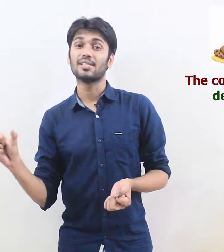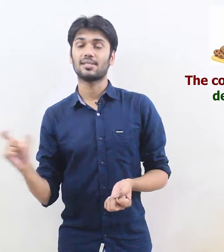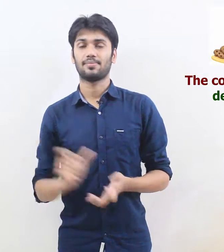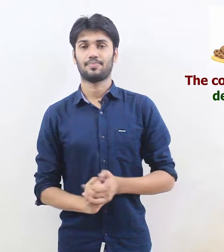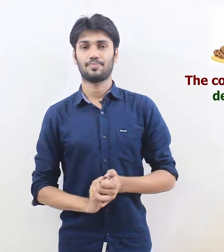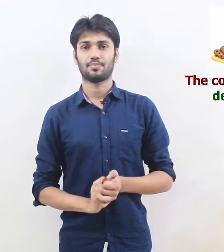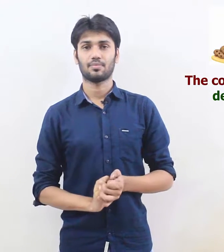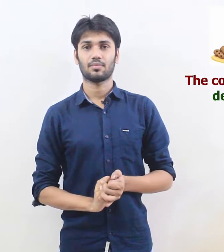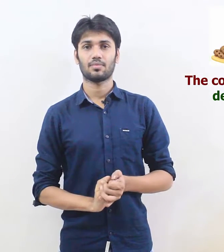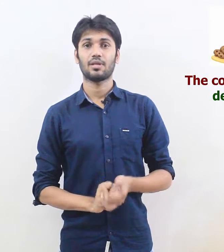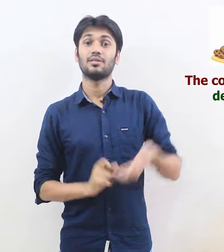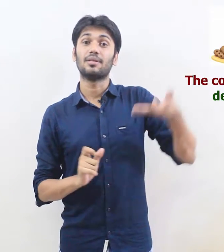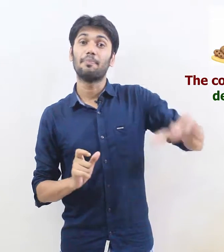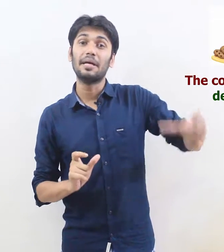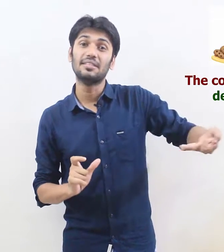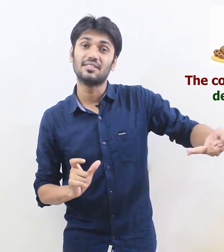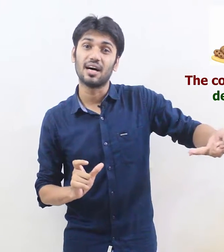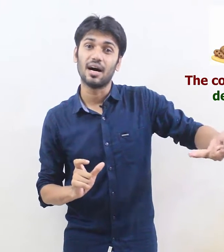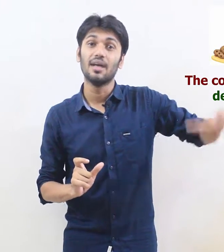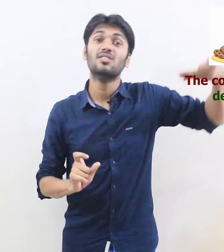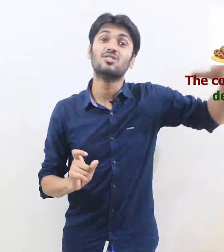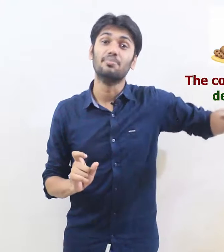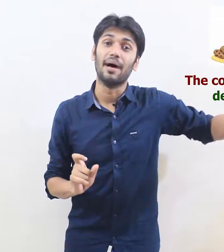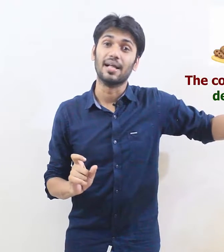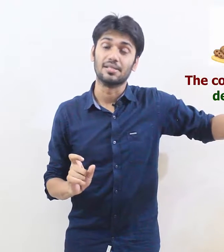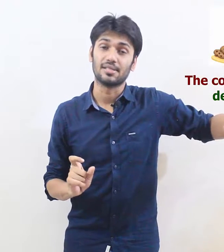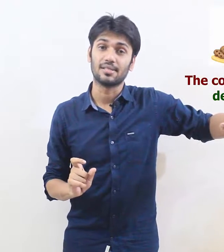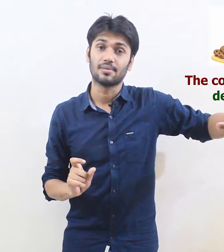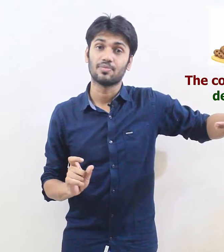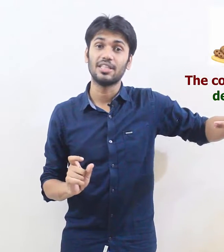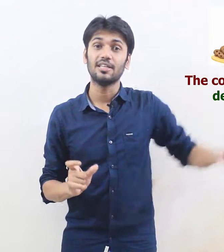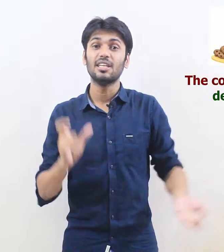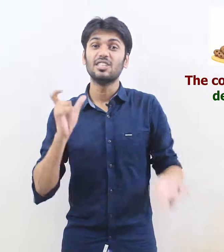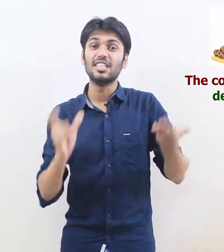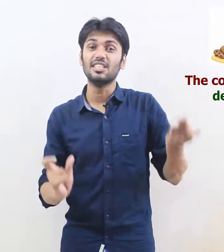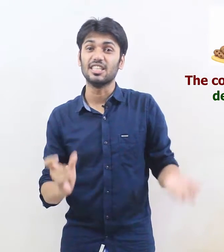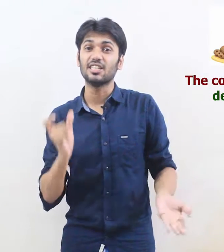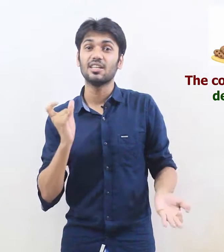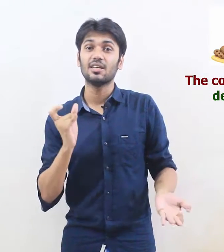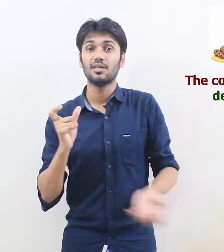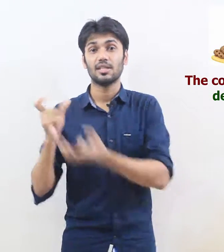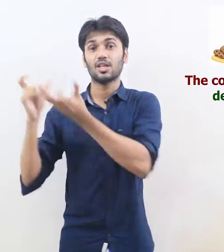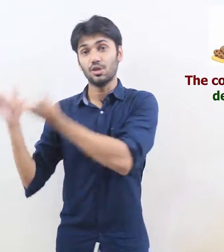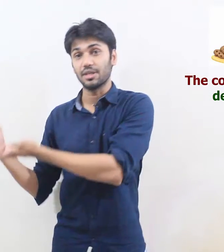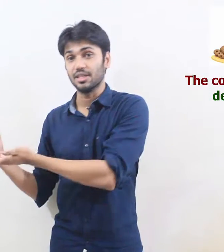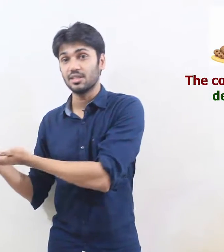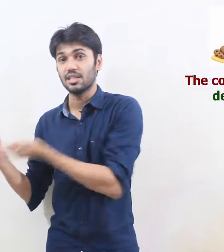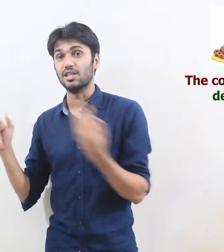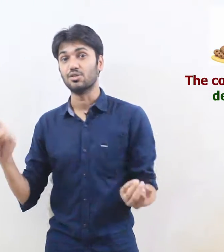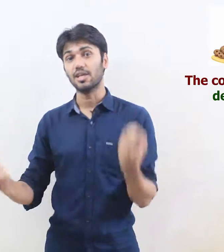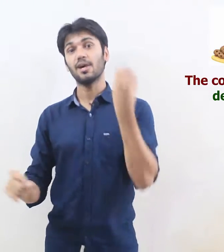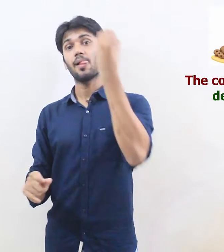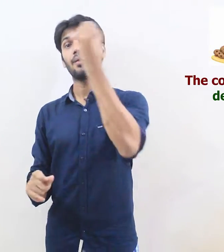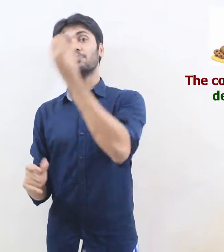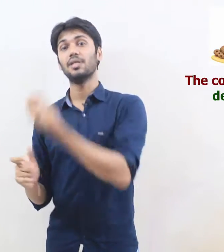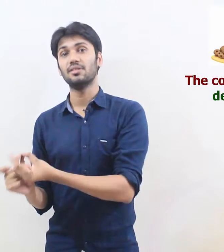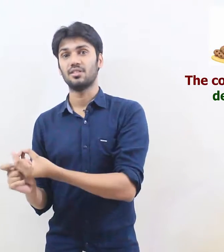the pizza smells here changing the cookies into the pizza